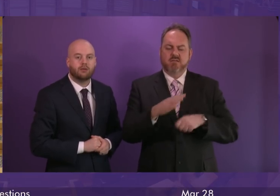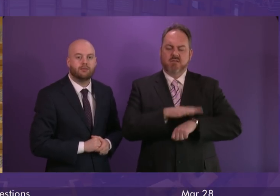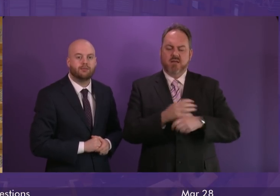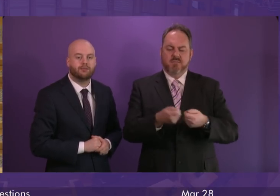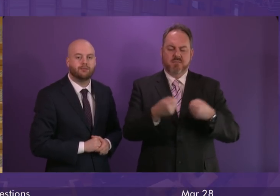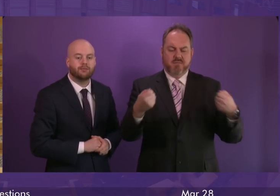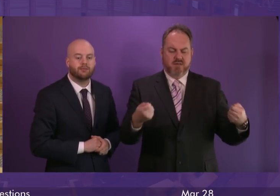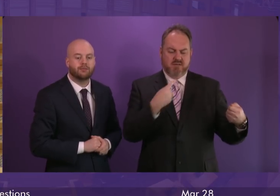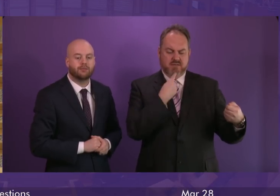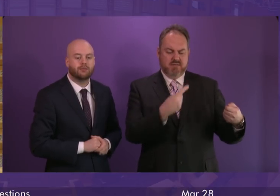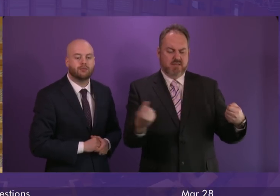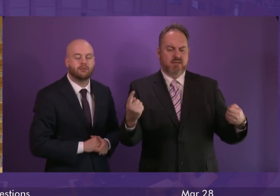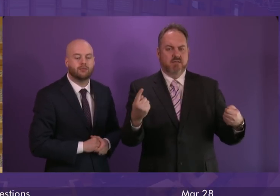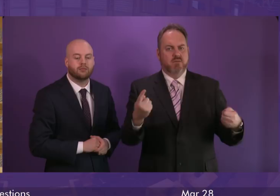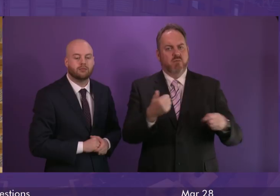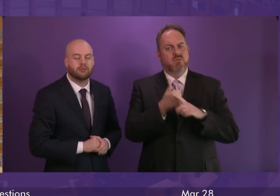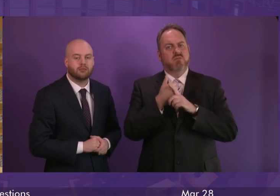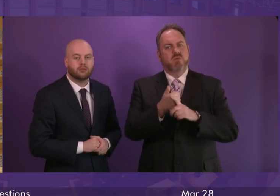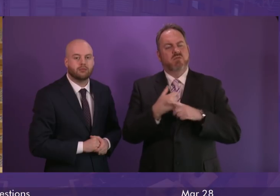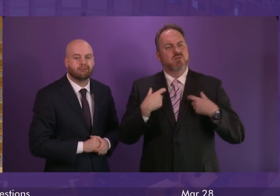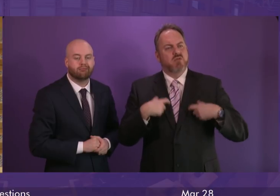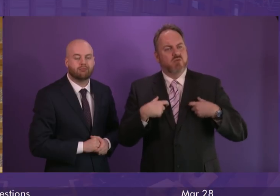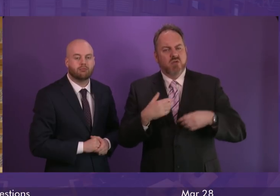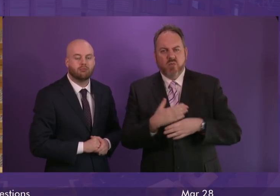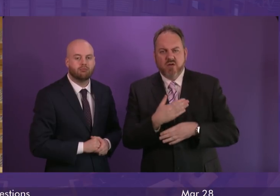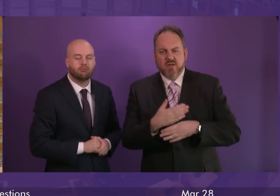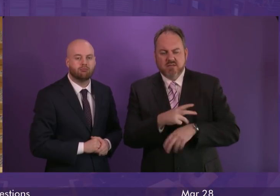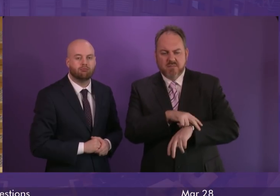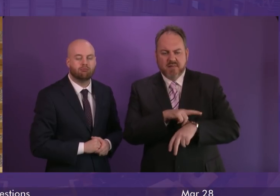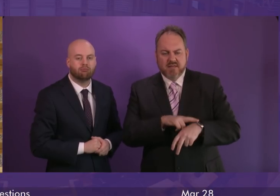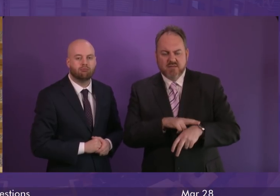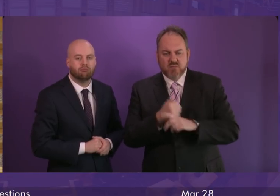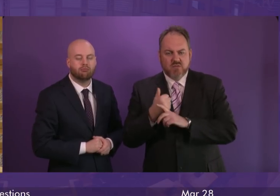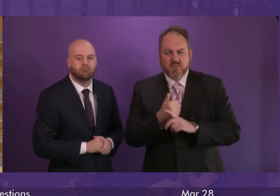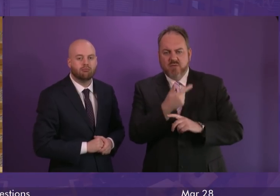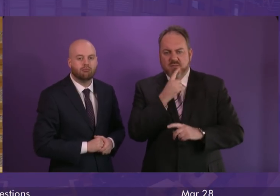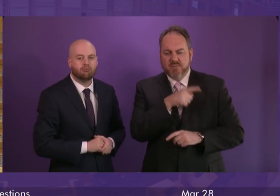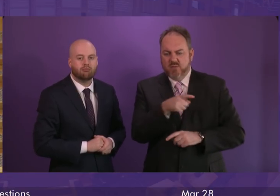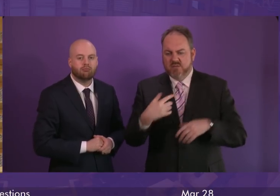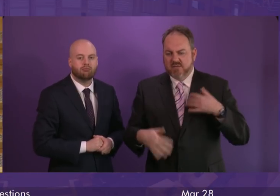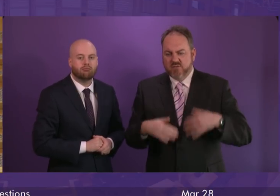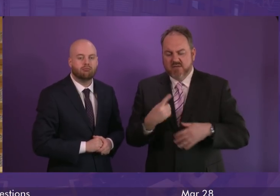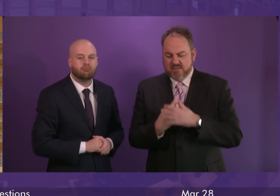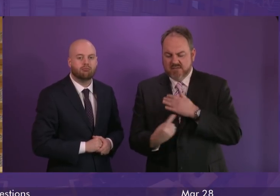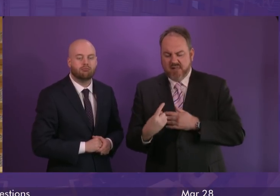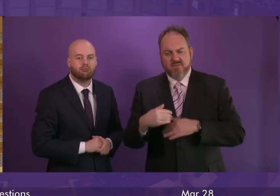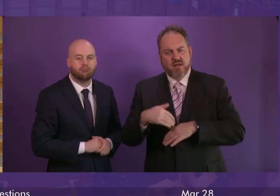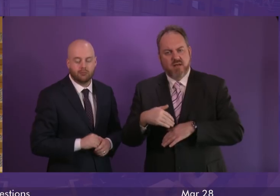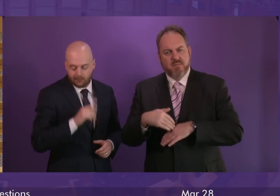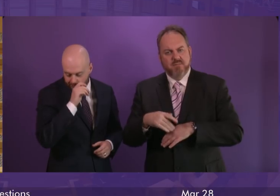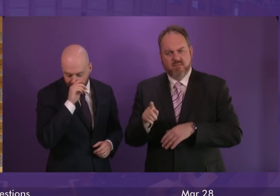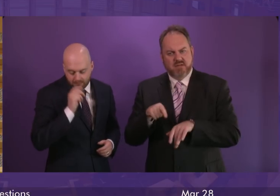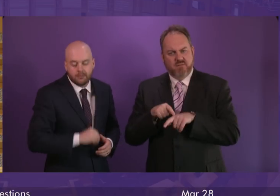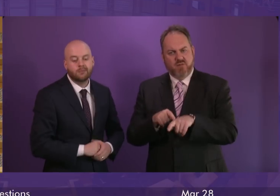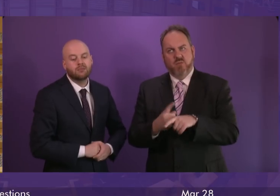Government's policy to help social workers and police protect the public from those displaying harmful behaviour was not being followed in Argyll and Butte